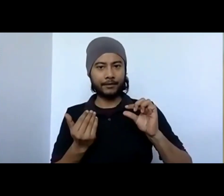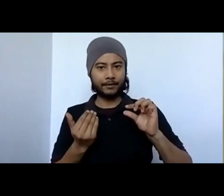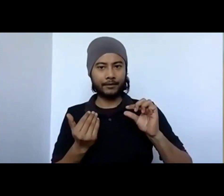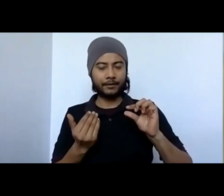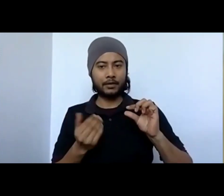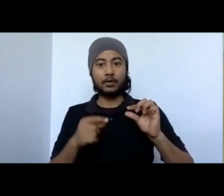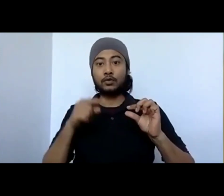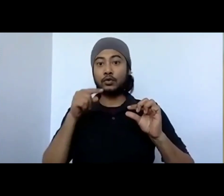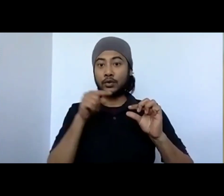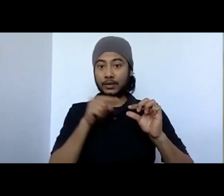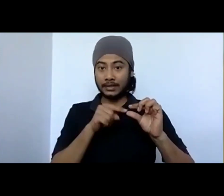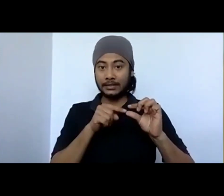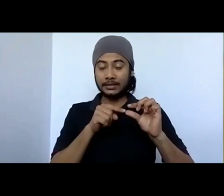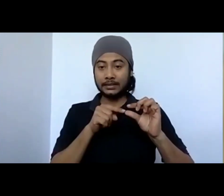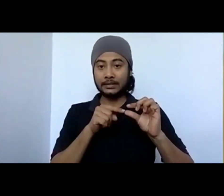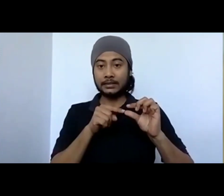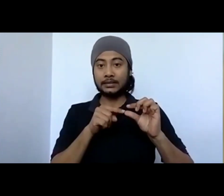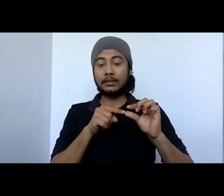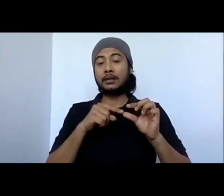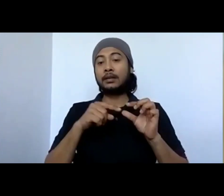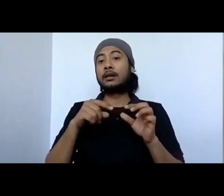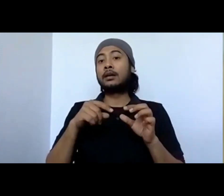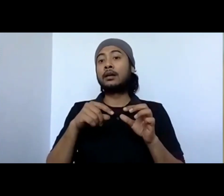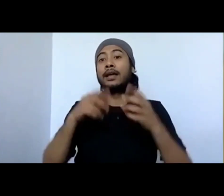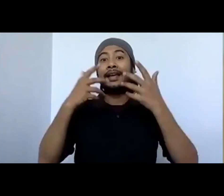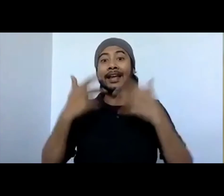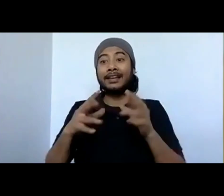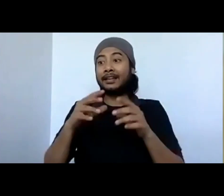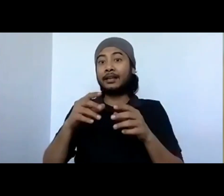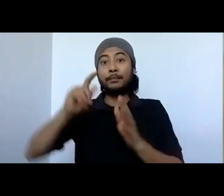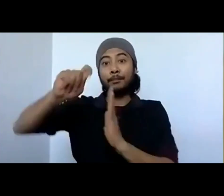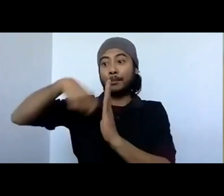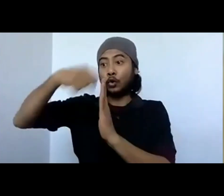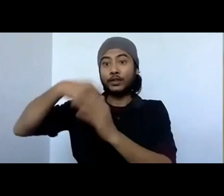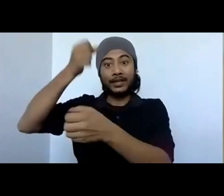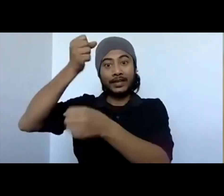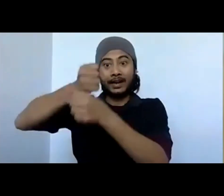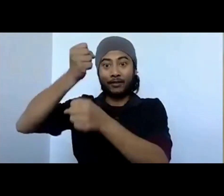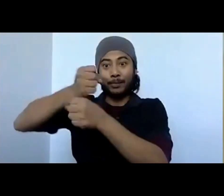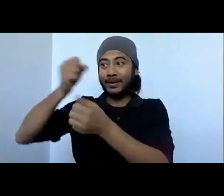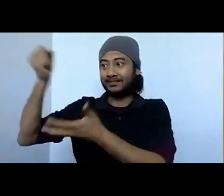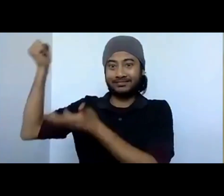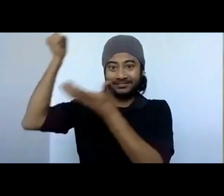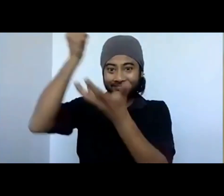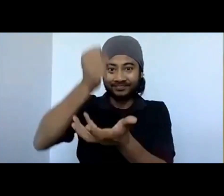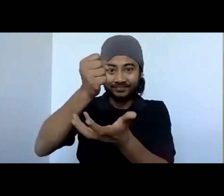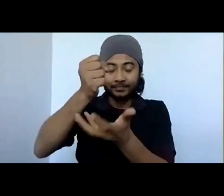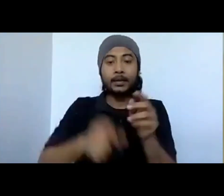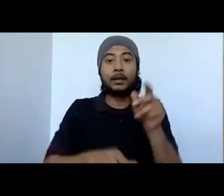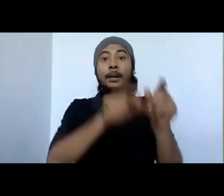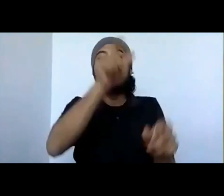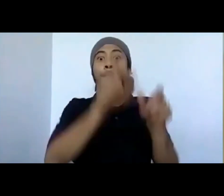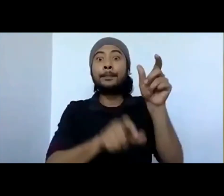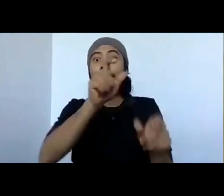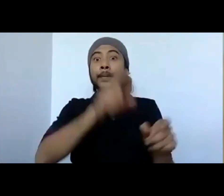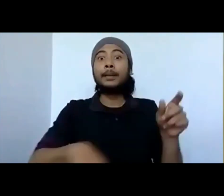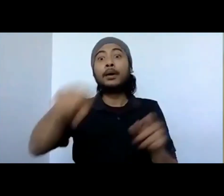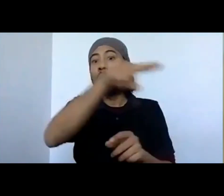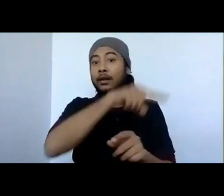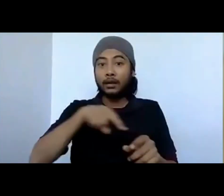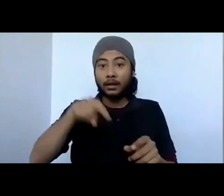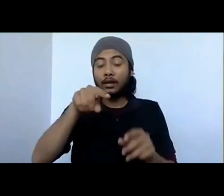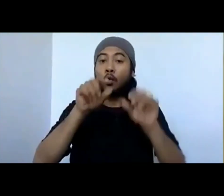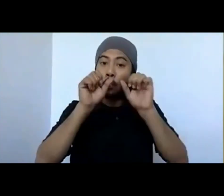public rate of return on every project, which government invests on, across it is not small, medium,